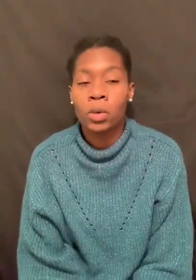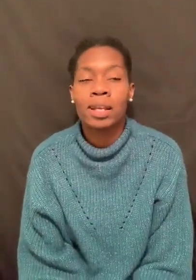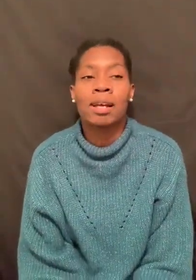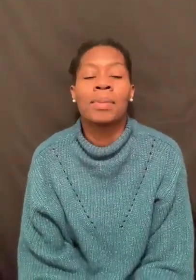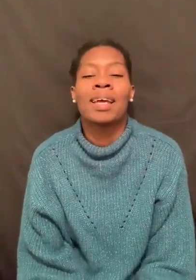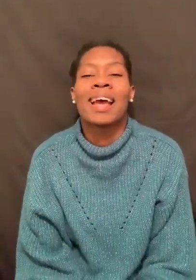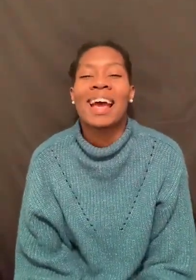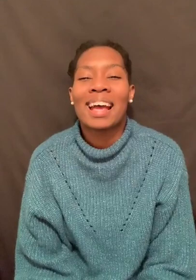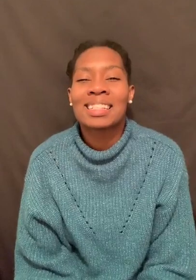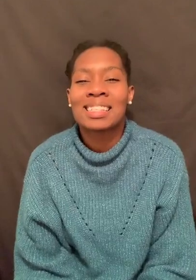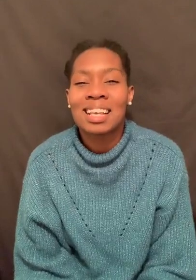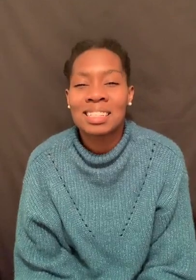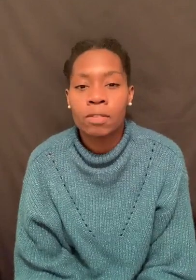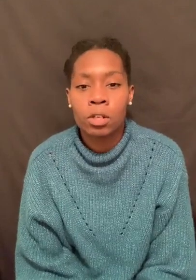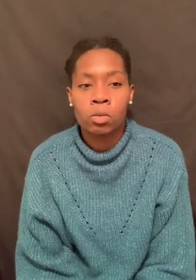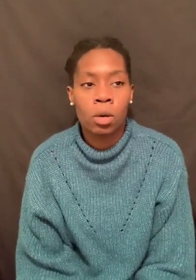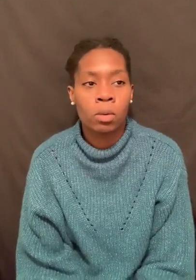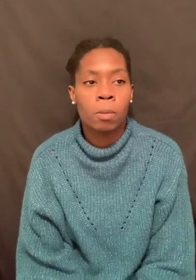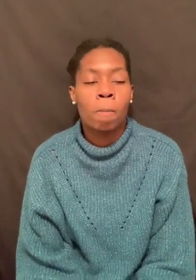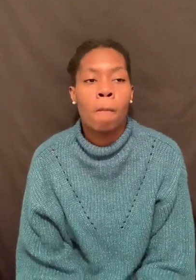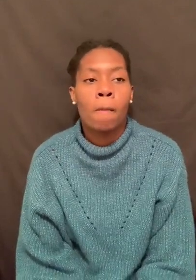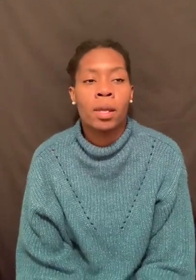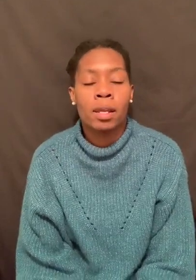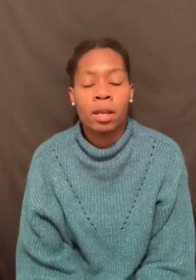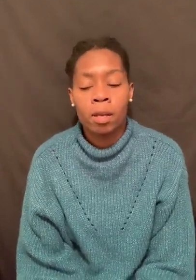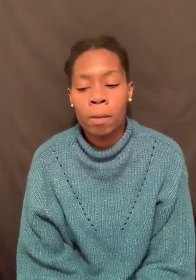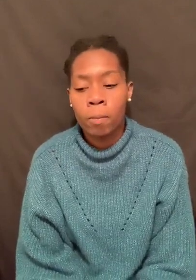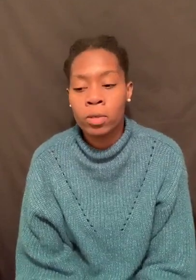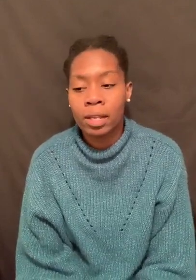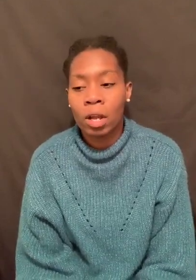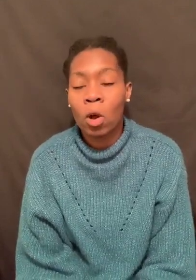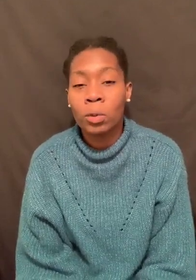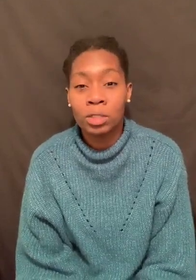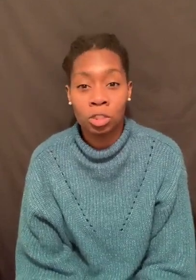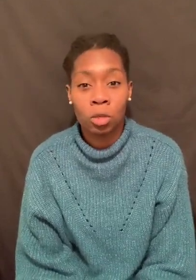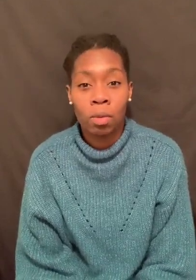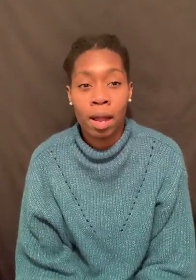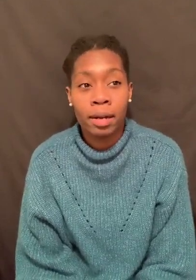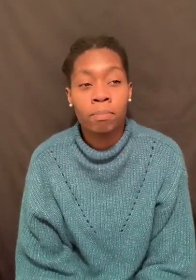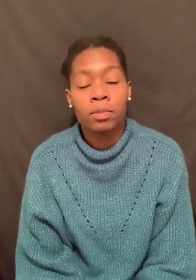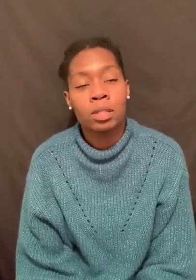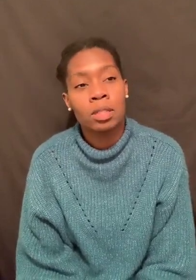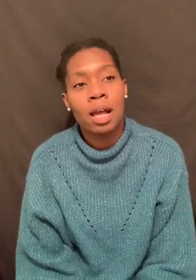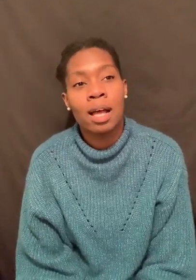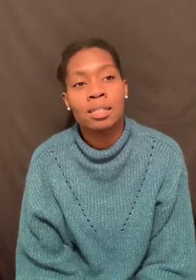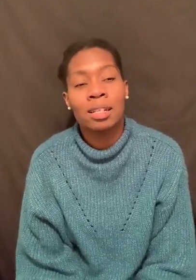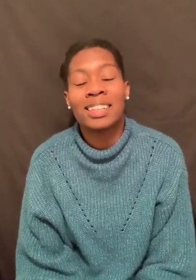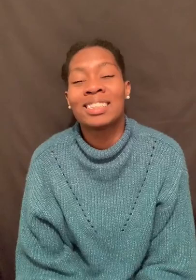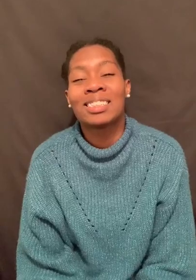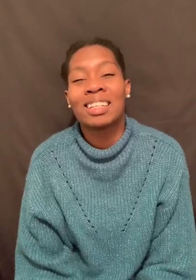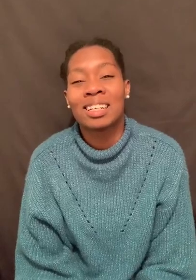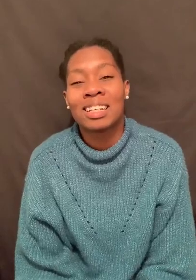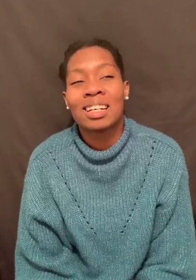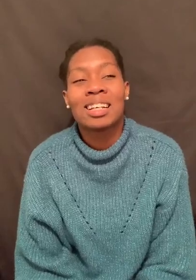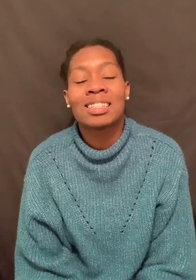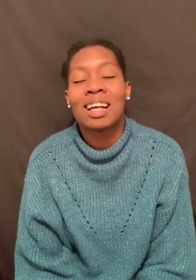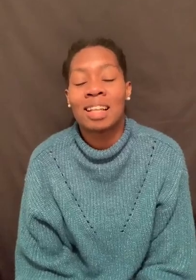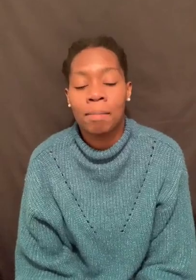world. You cannot be excessive in this world. And again, the people who say, like, oh, Jesus drunk wine, as in, like, Jesus did it, it's not that